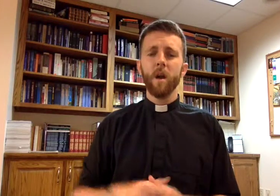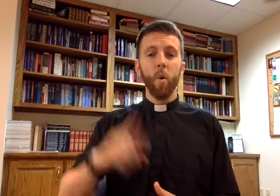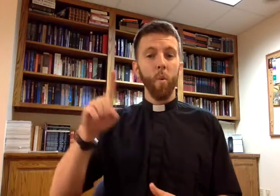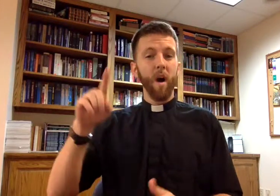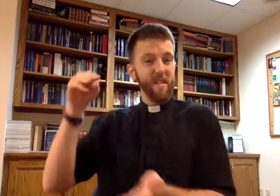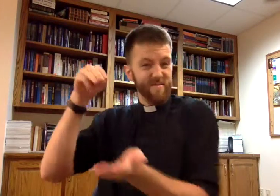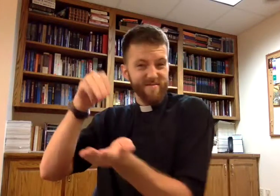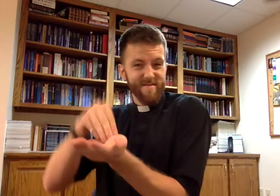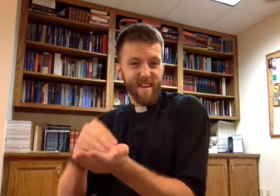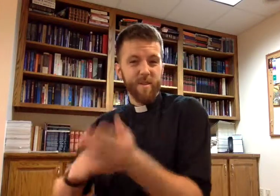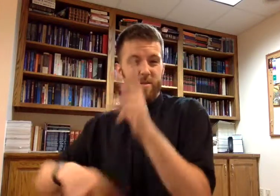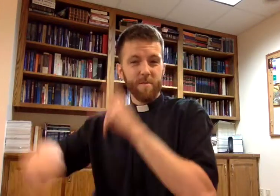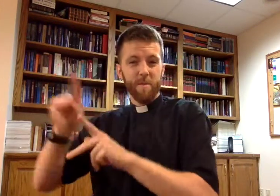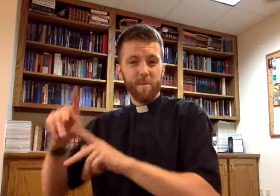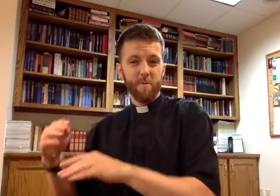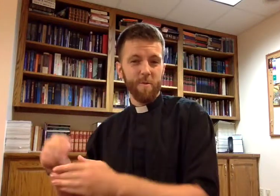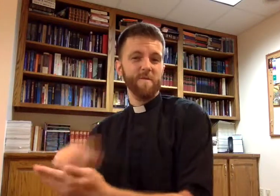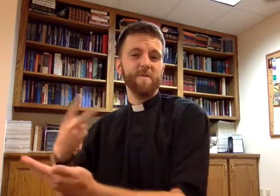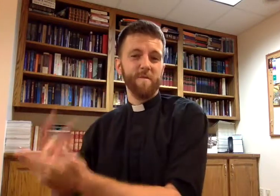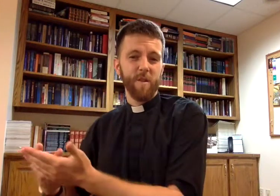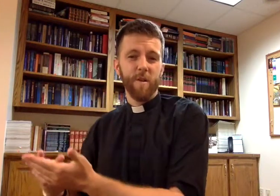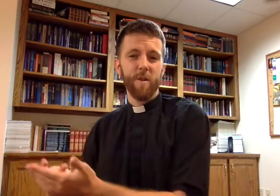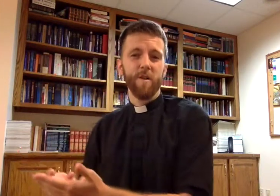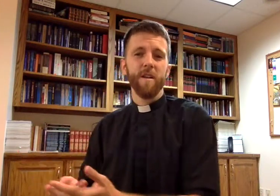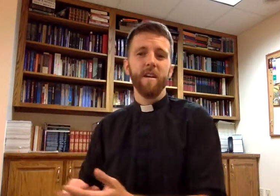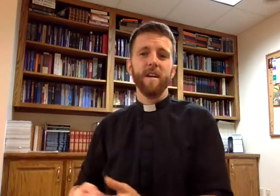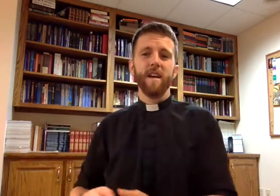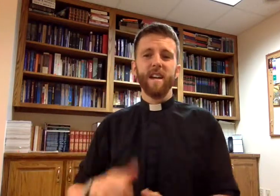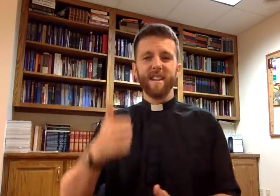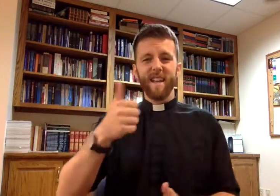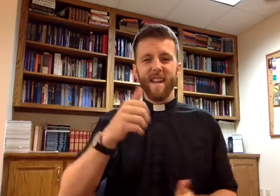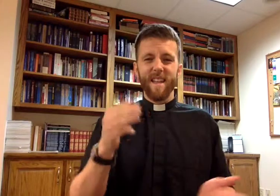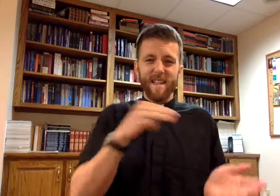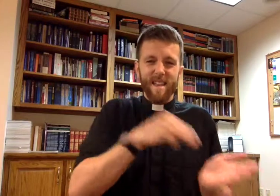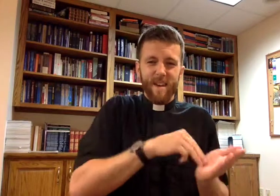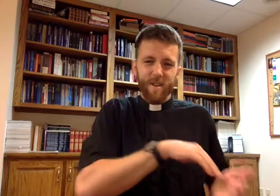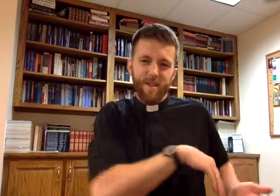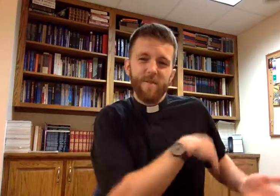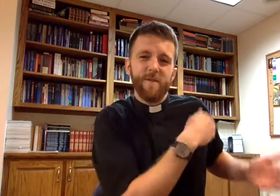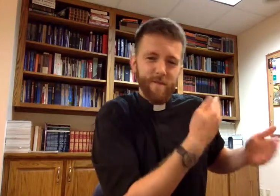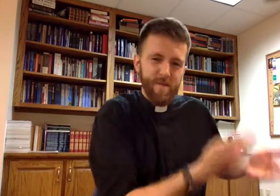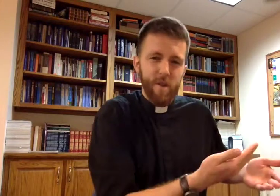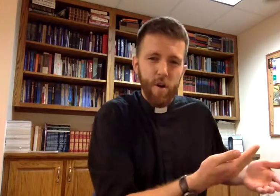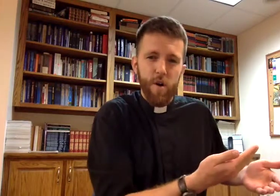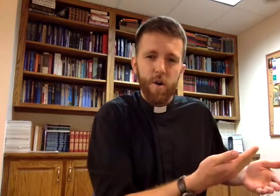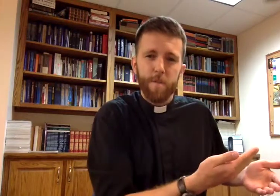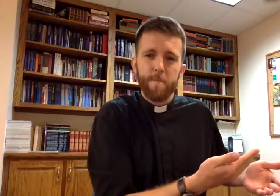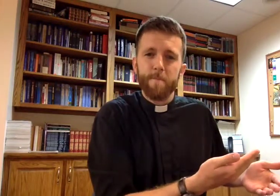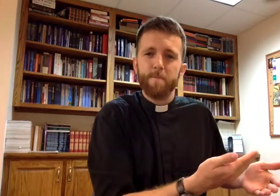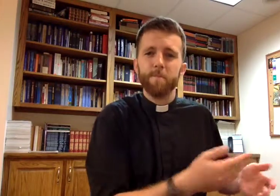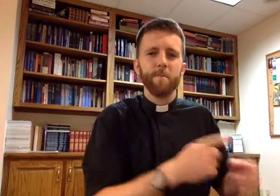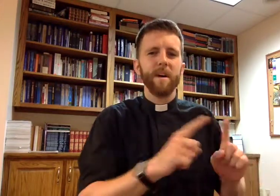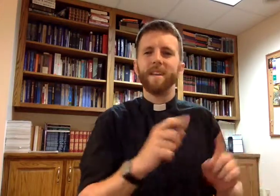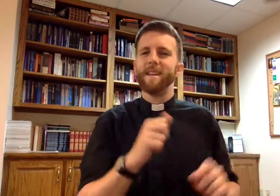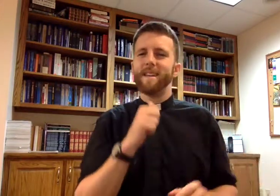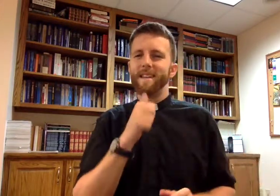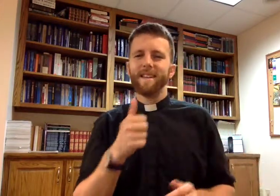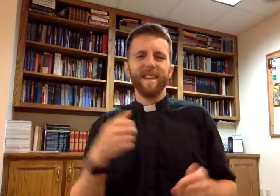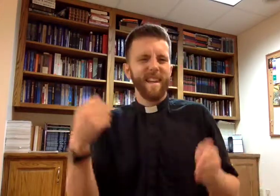at your sight, ten thousand at your right hand, but it will not come near you. You will only